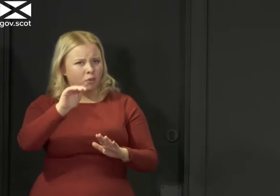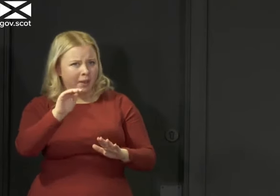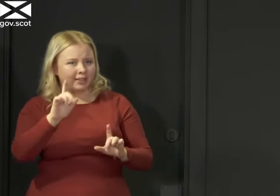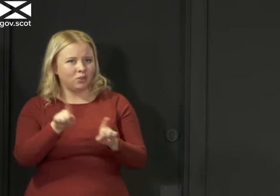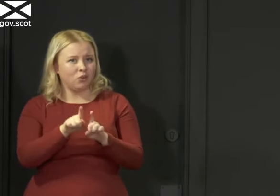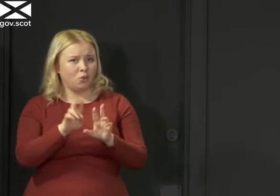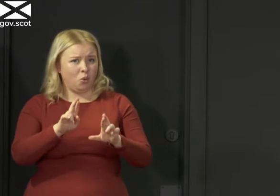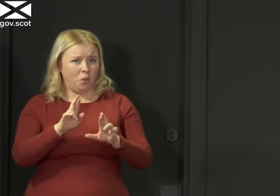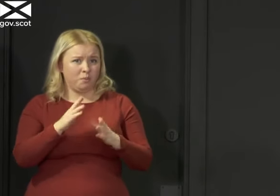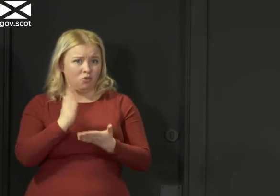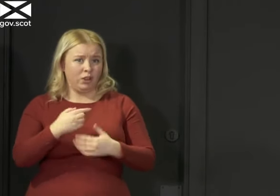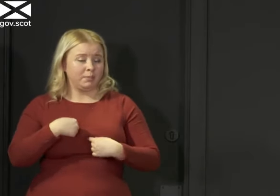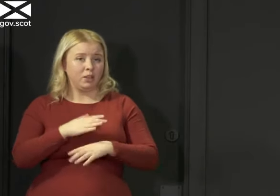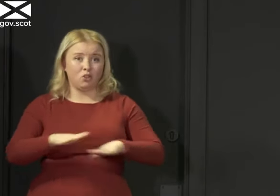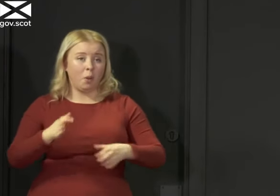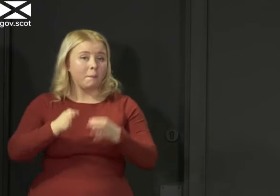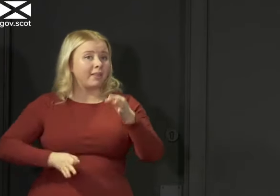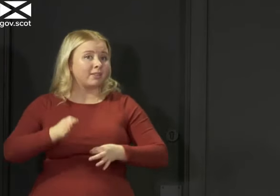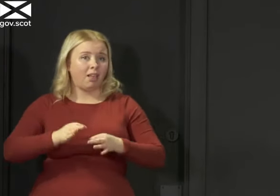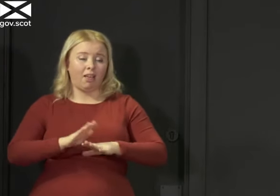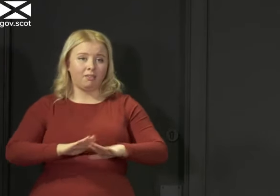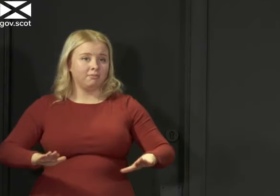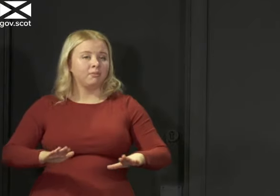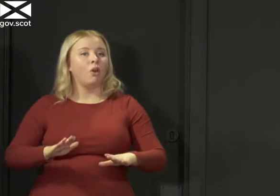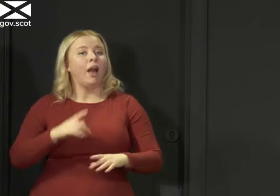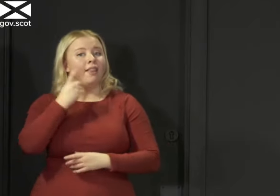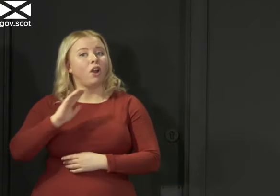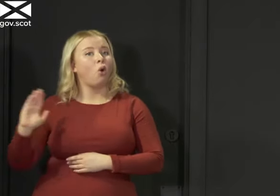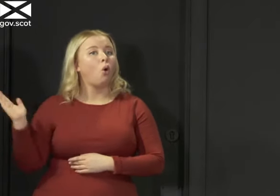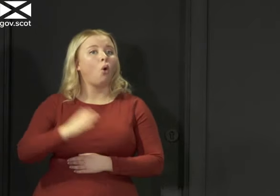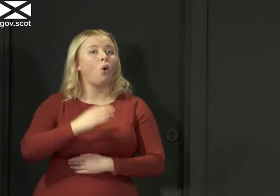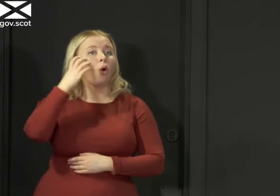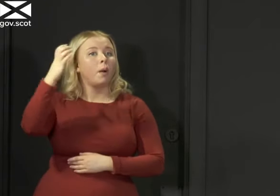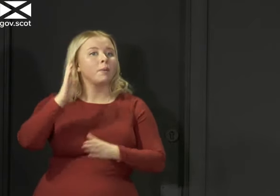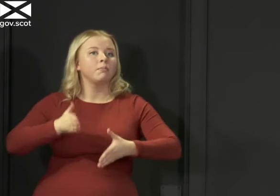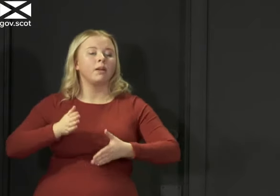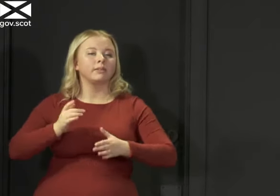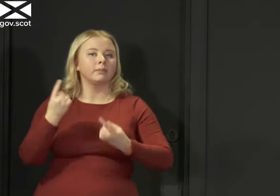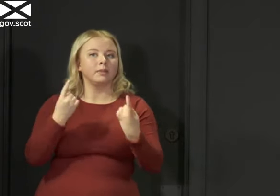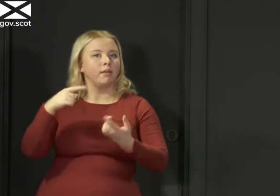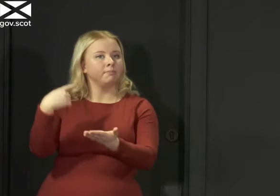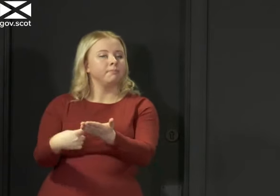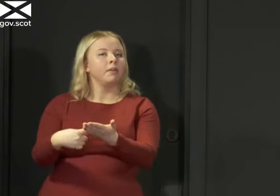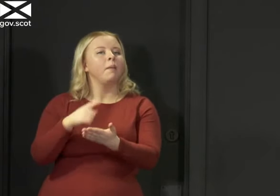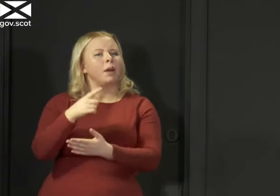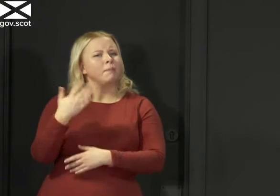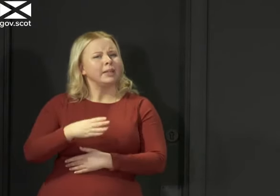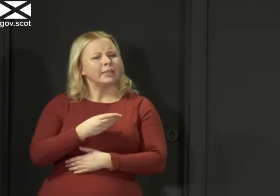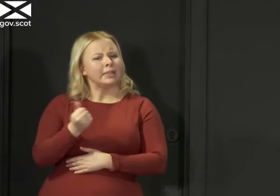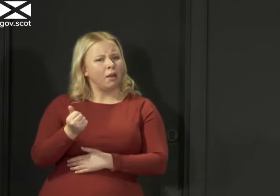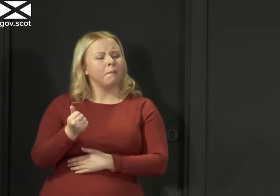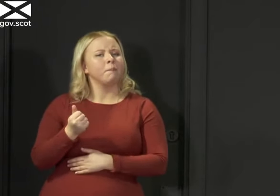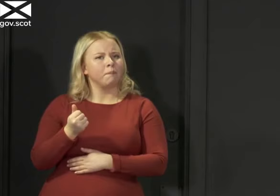in good faith here when I'm not making a political point here. I think all governments have to make their own judgement but there has been some commentary